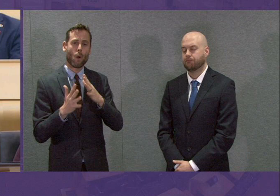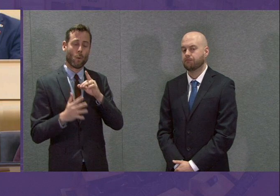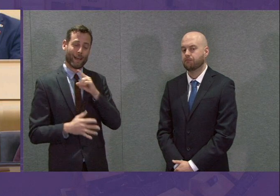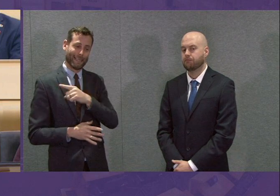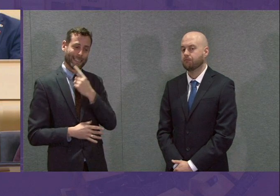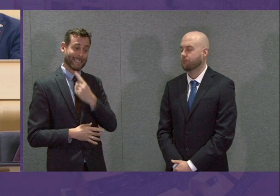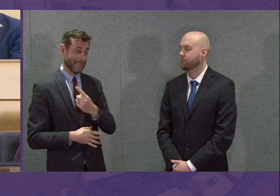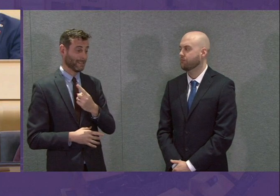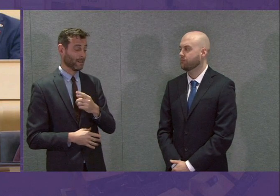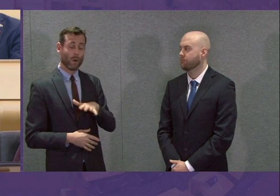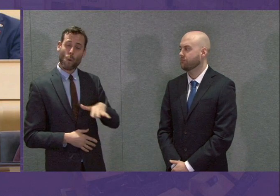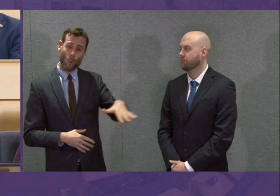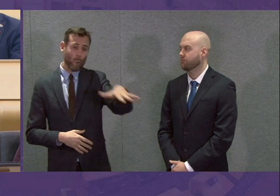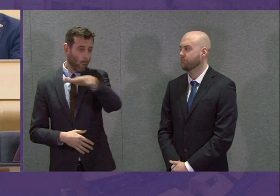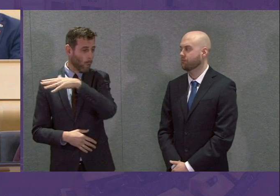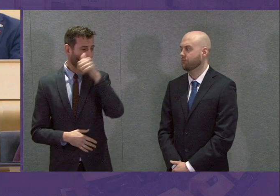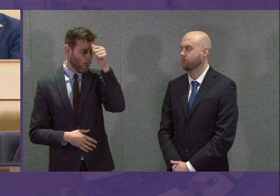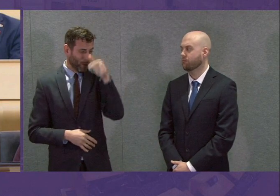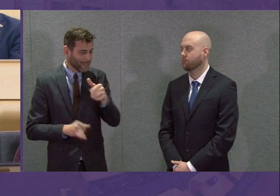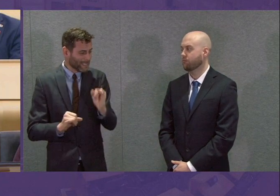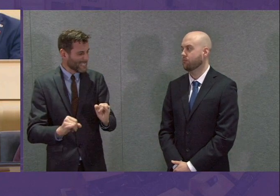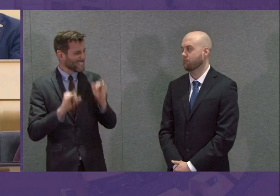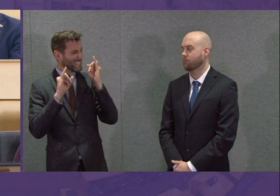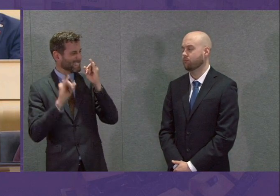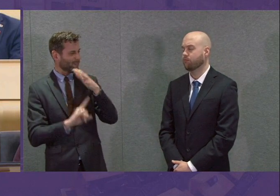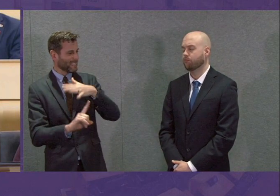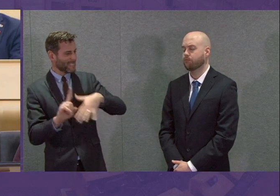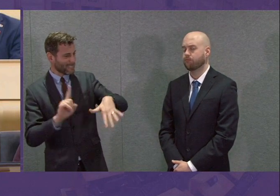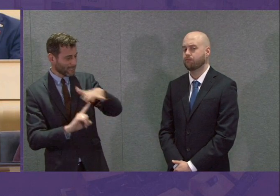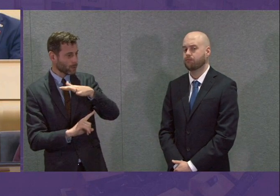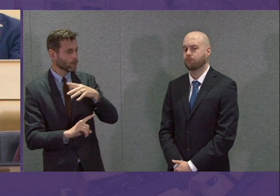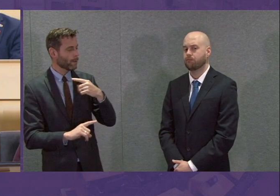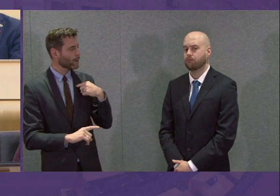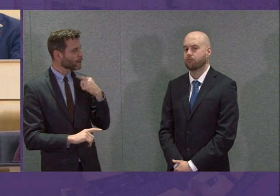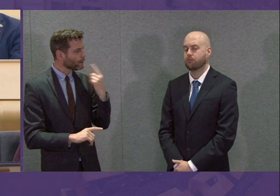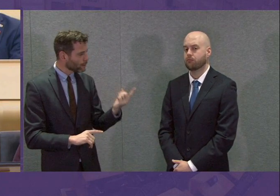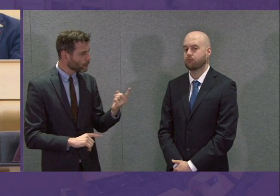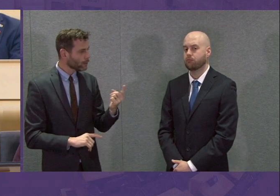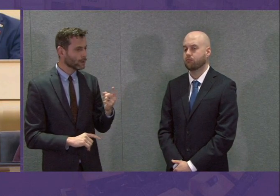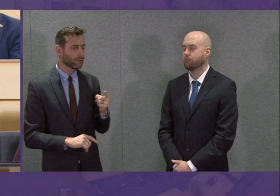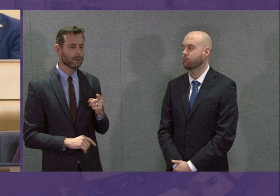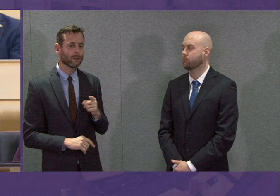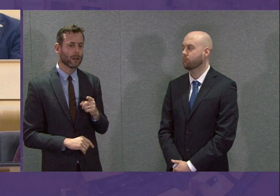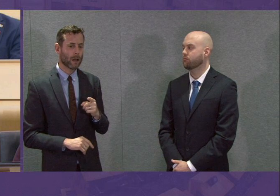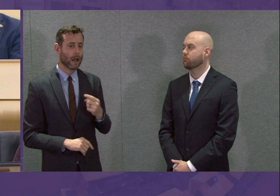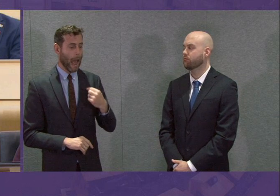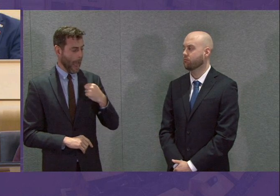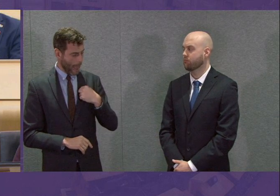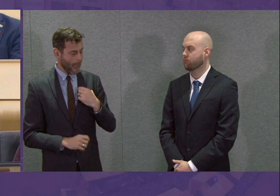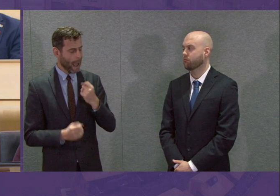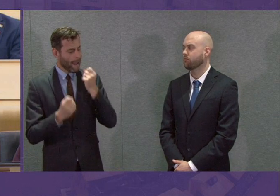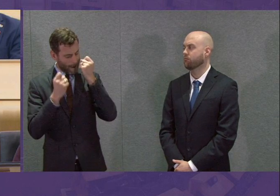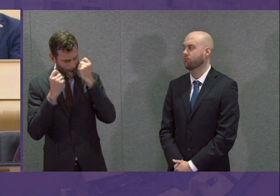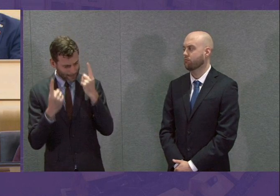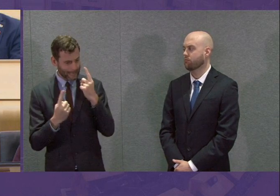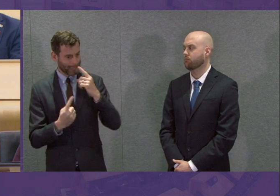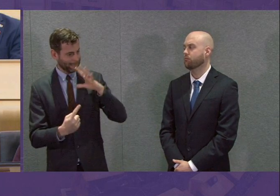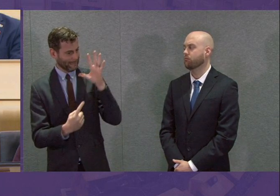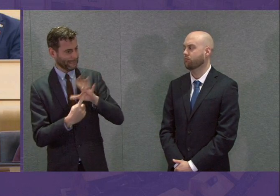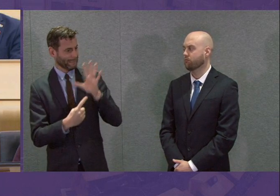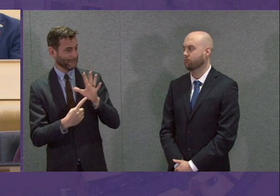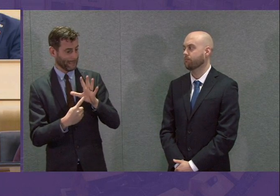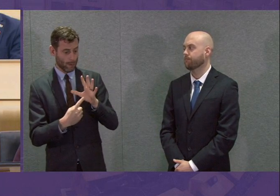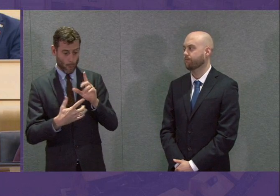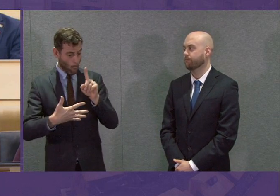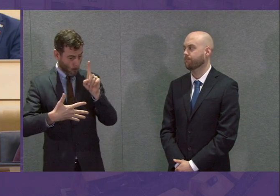everybody understands the seriousness of this, but I would say to Richard Leonard to take some assurance from that I absolutely understand the urgency of all of